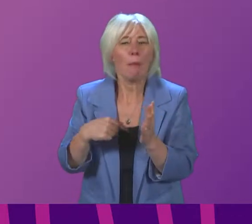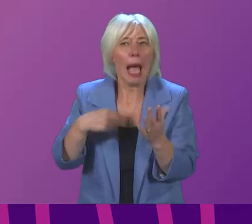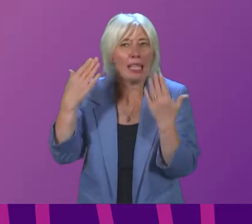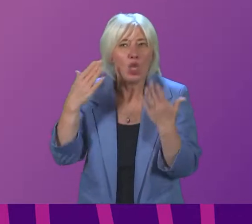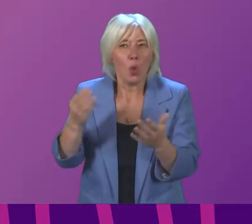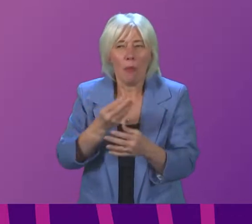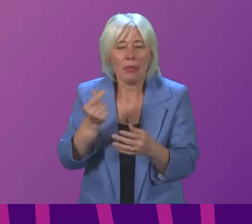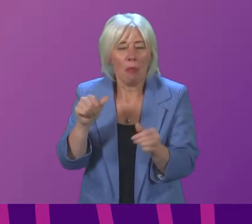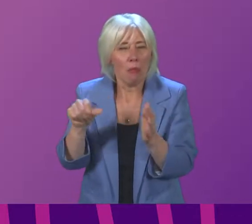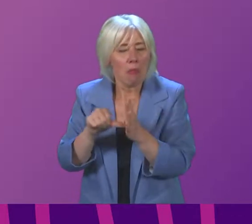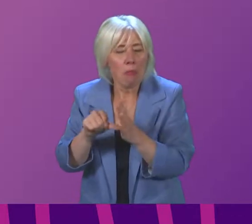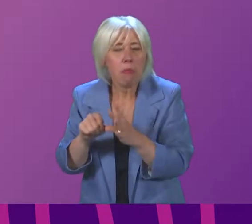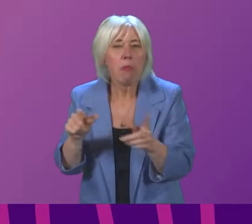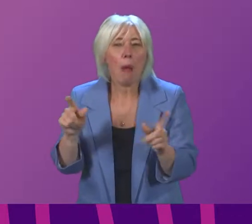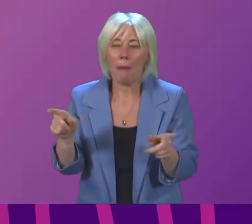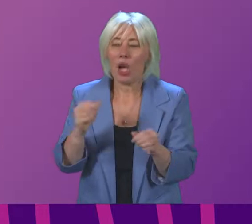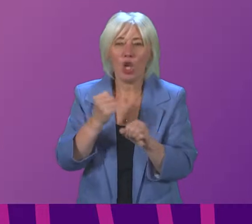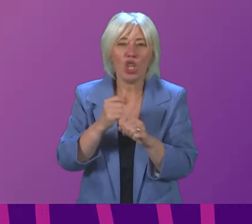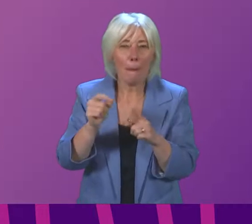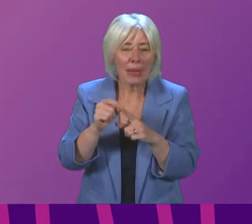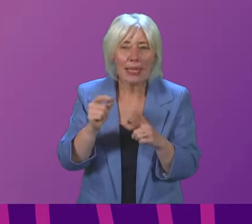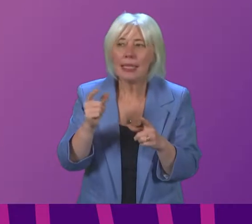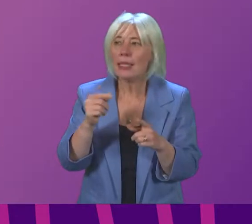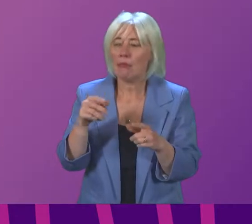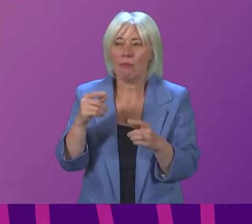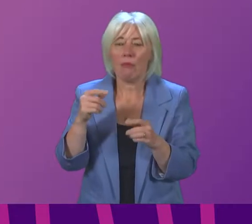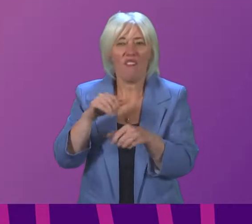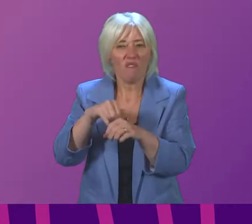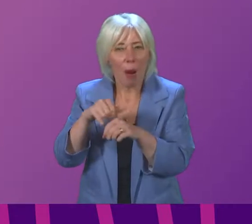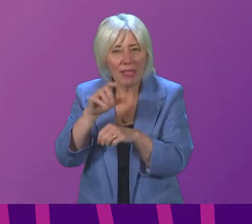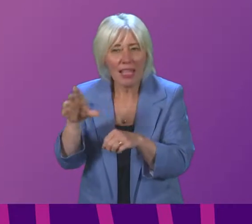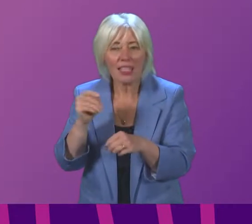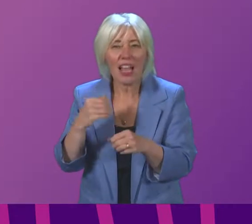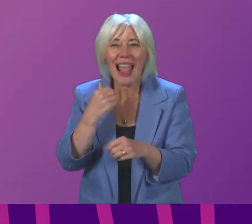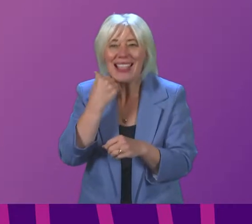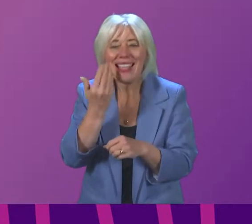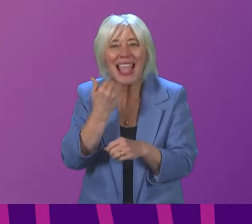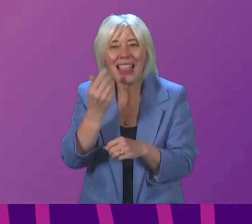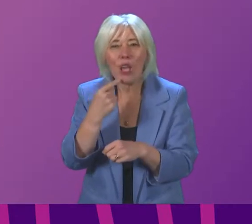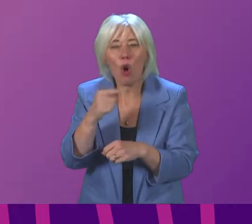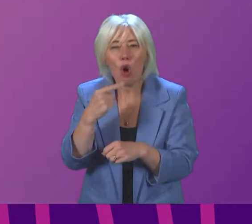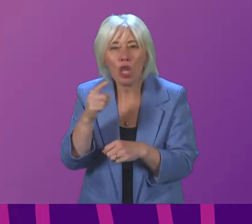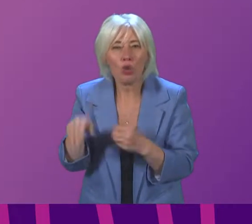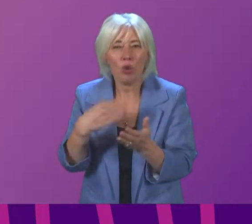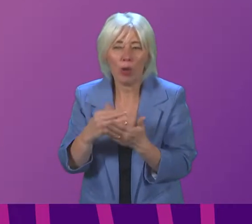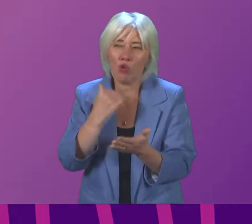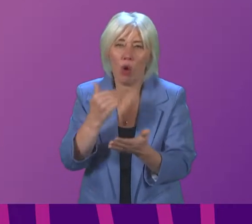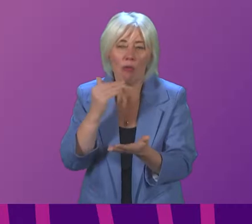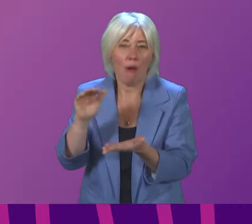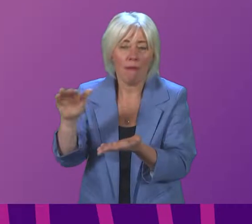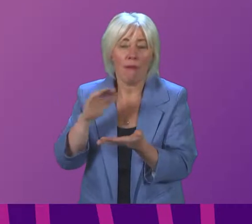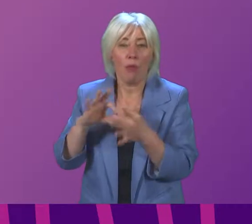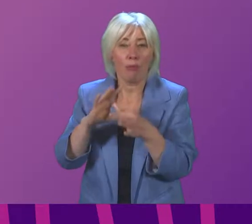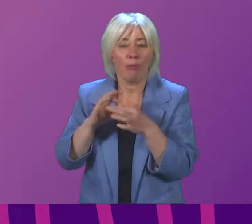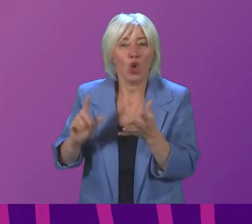community pharmacies and dispensing GPs can place daily orders to ensure sufficient supply we are working with the UK Government